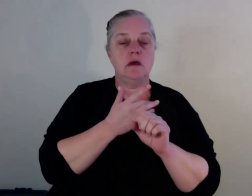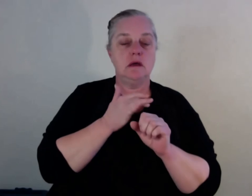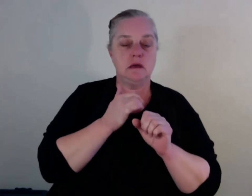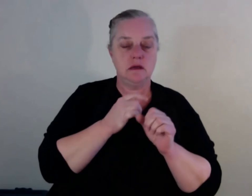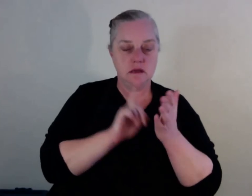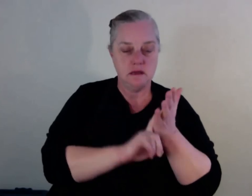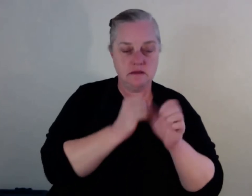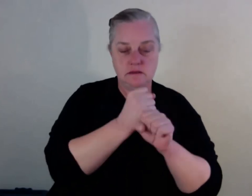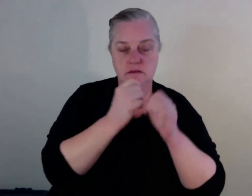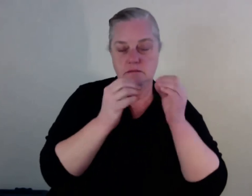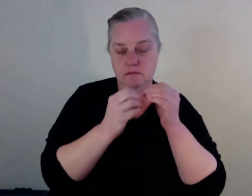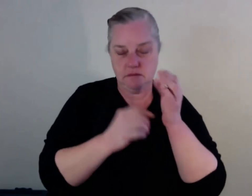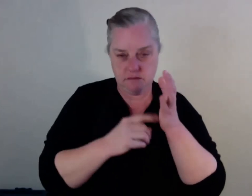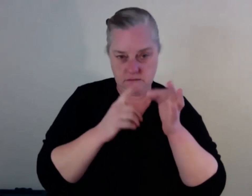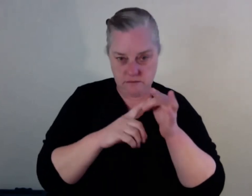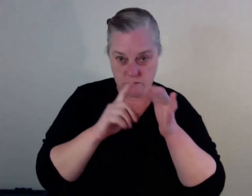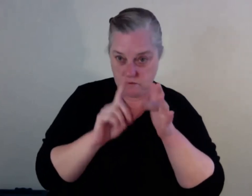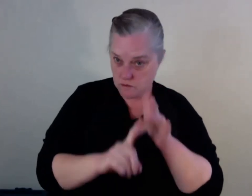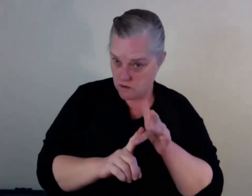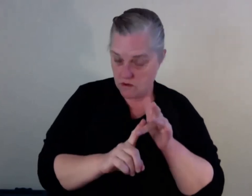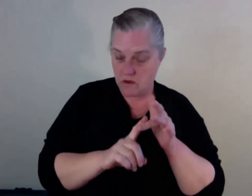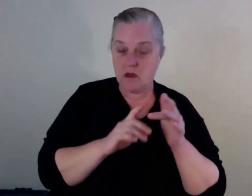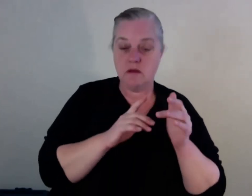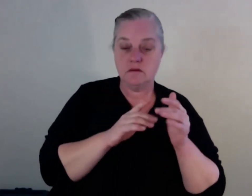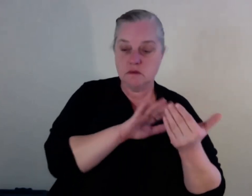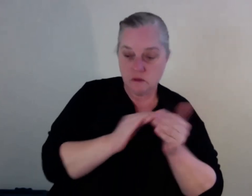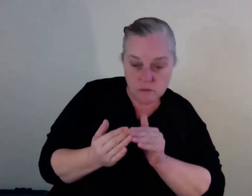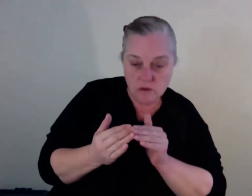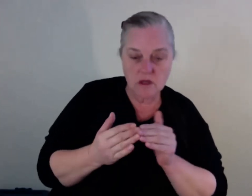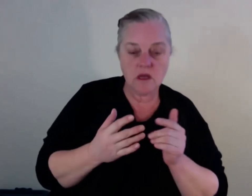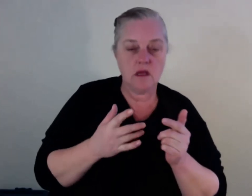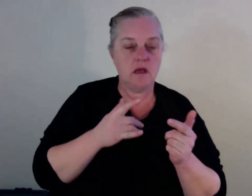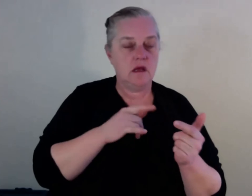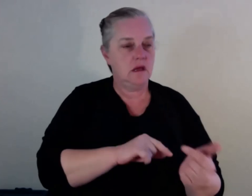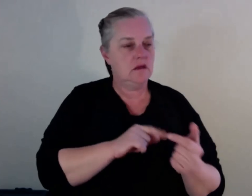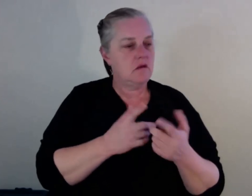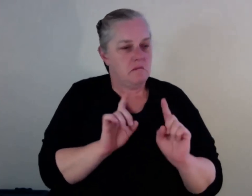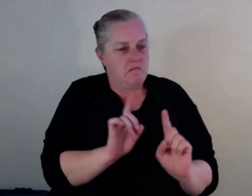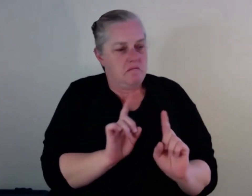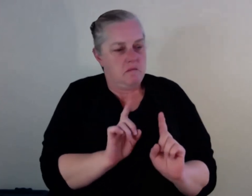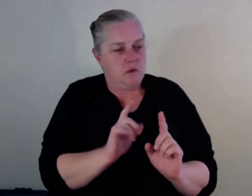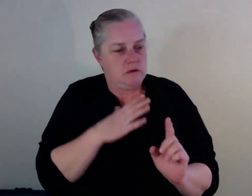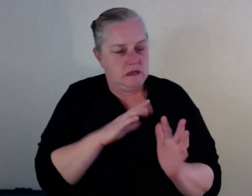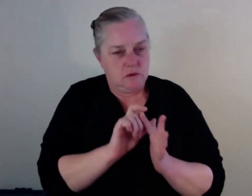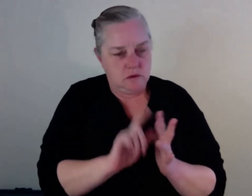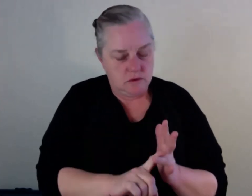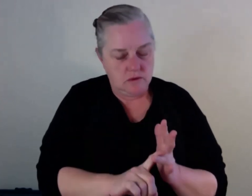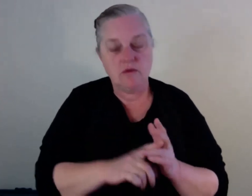to do things like ask for their pronouns, not make assumptions about their gender identity, but just let people self describe